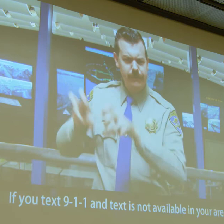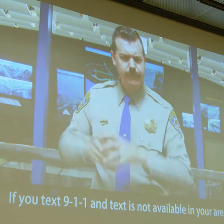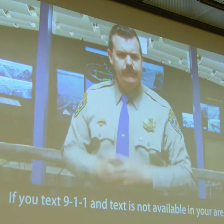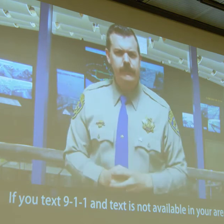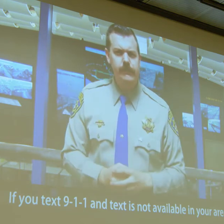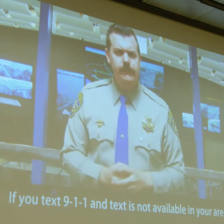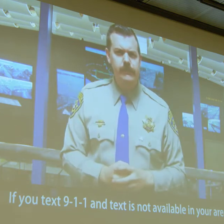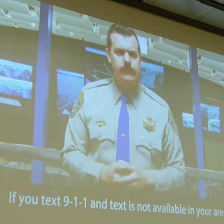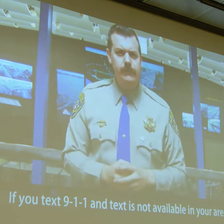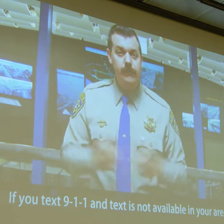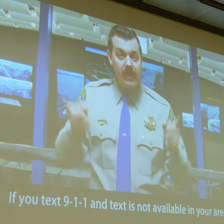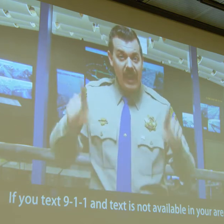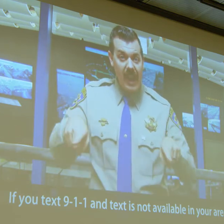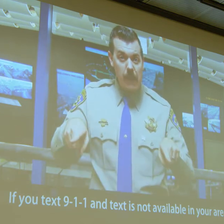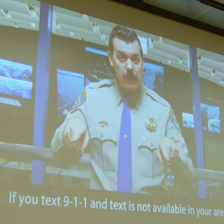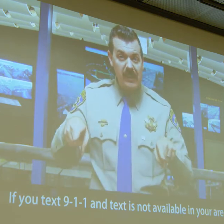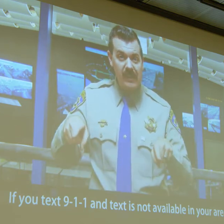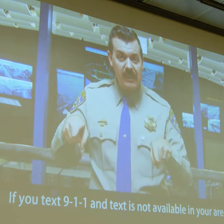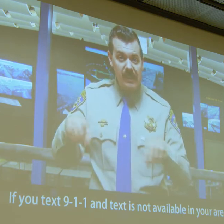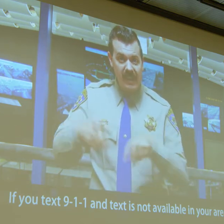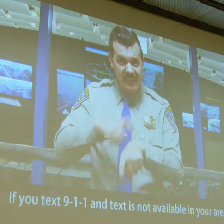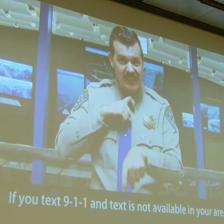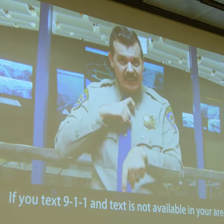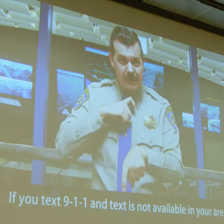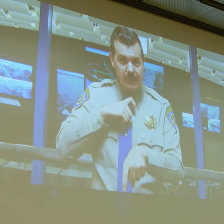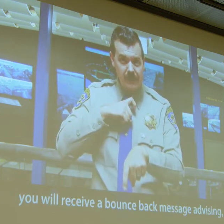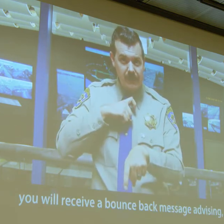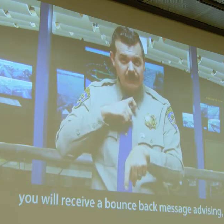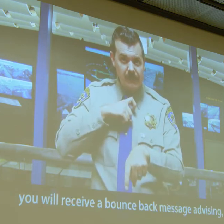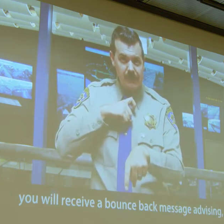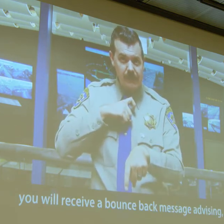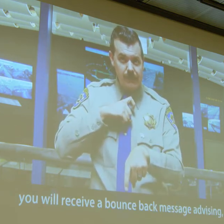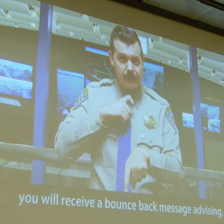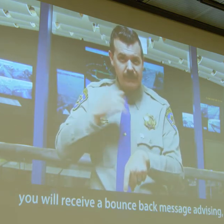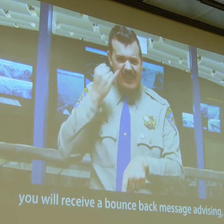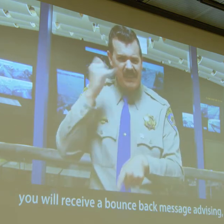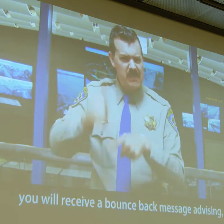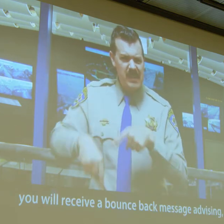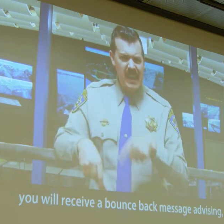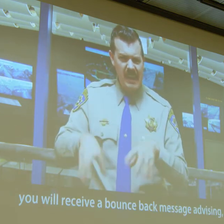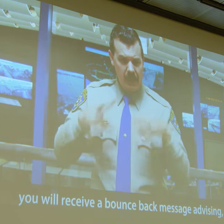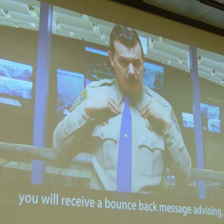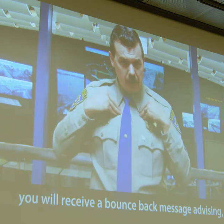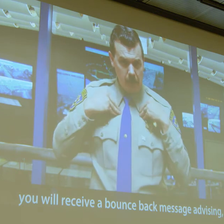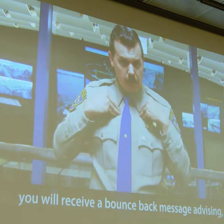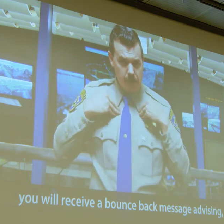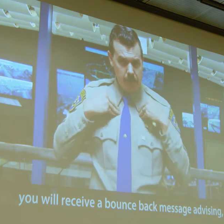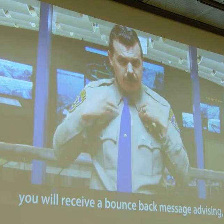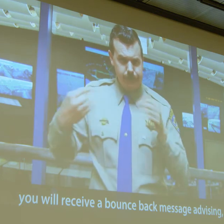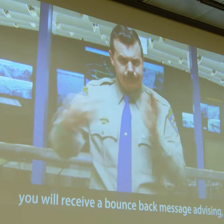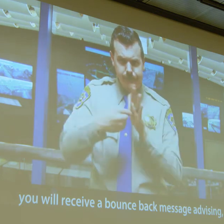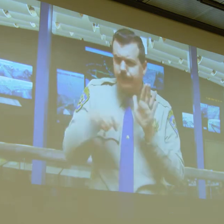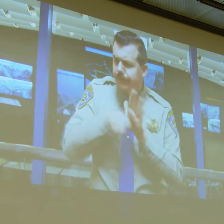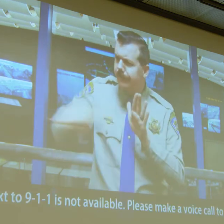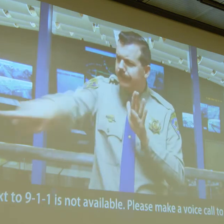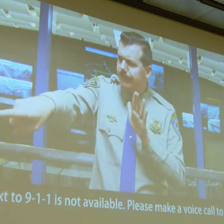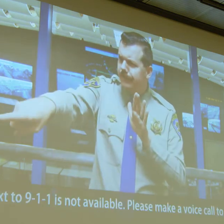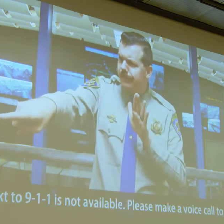If you text 911 and text is not available in your area, you will receive a bounce back message advising.